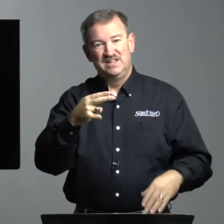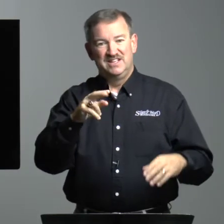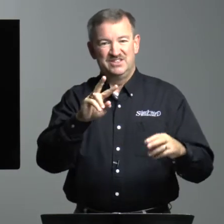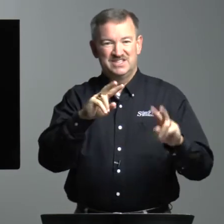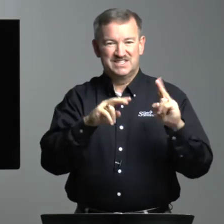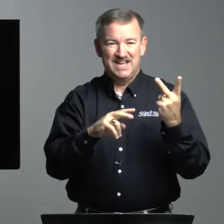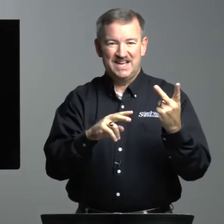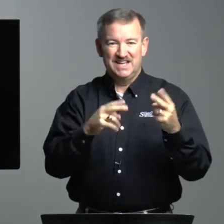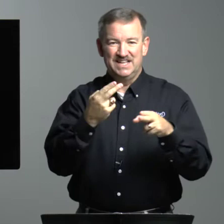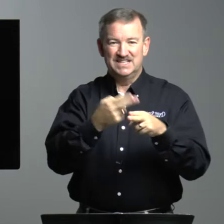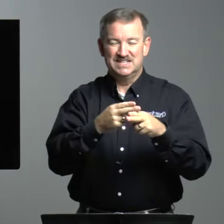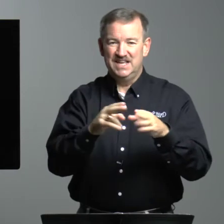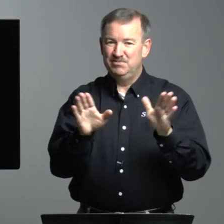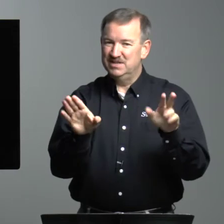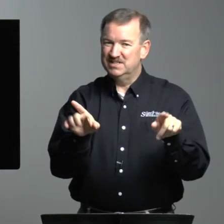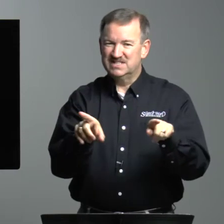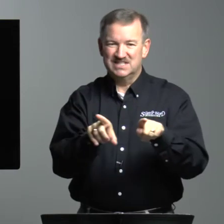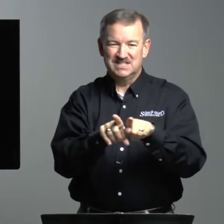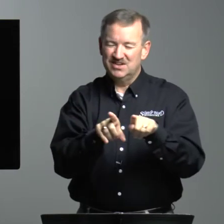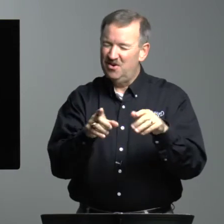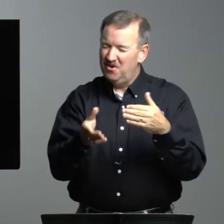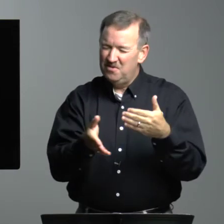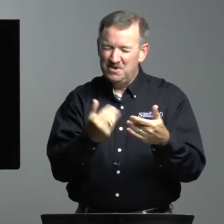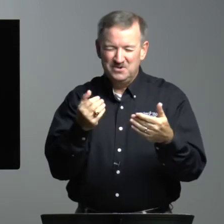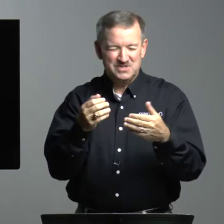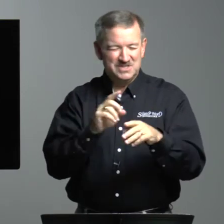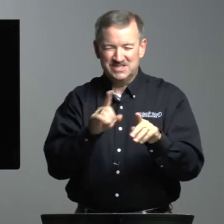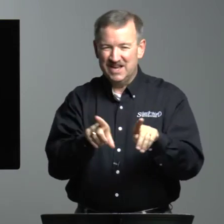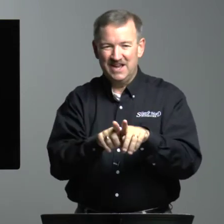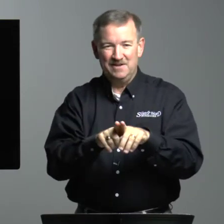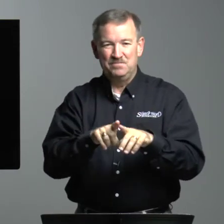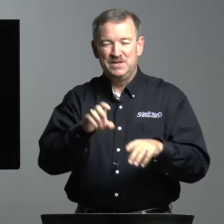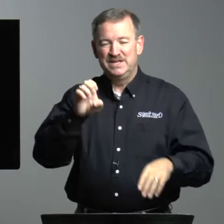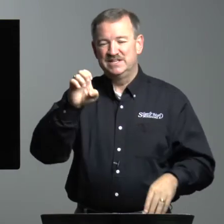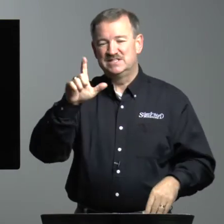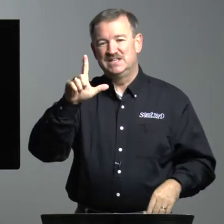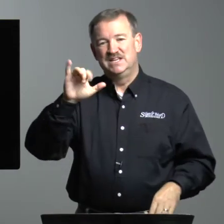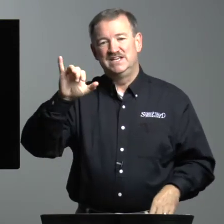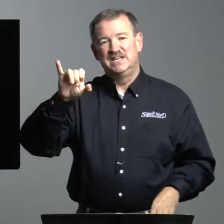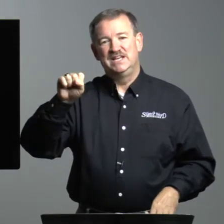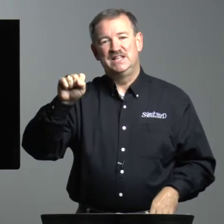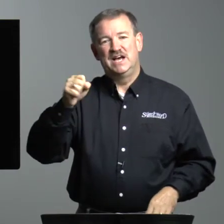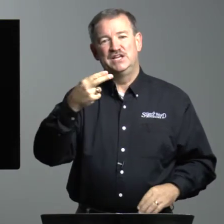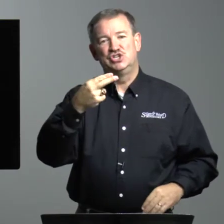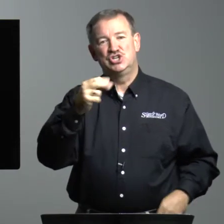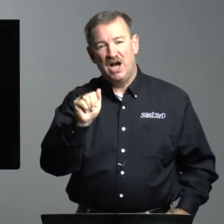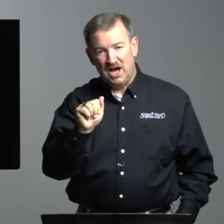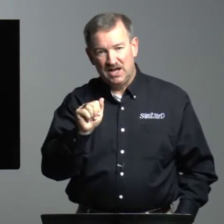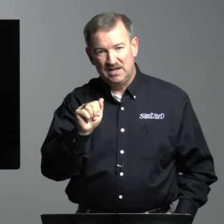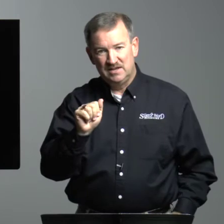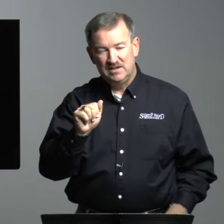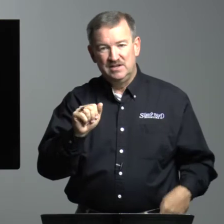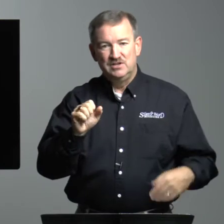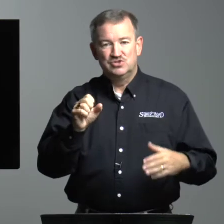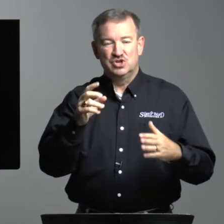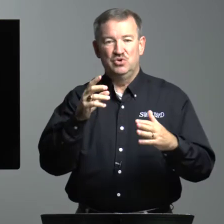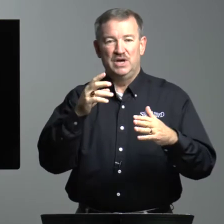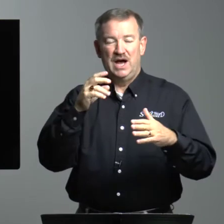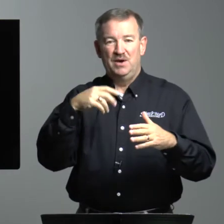The second, his name is almost the same. It's Elisha. So I